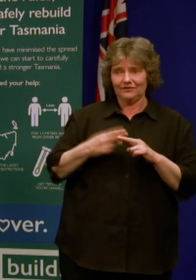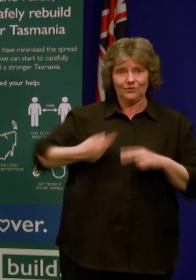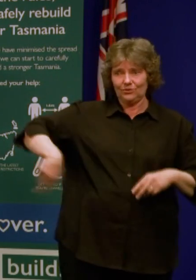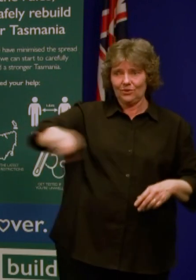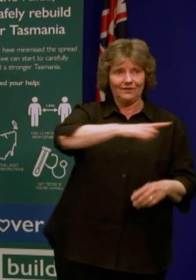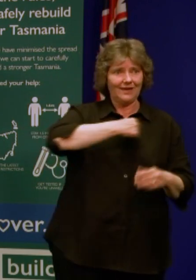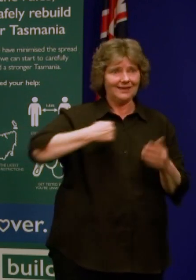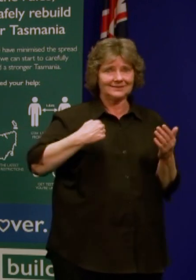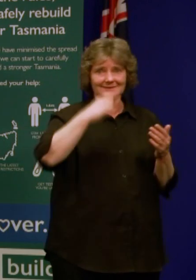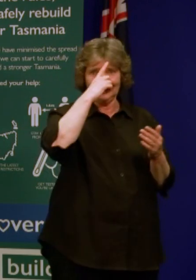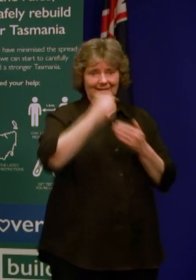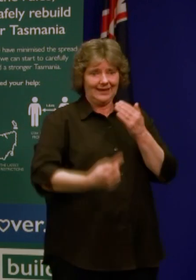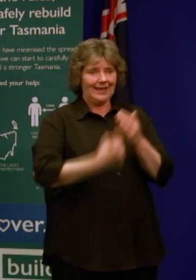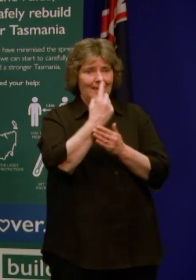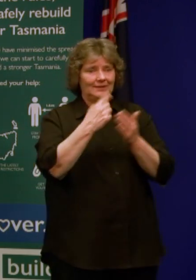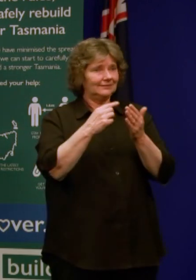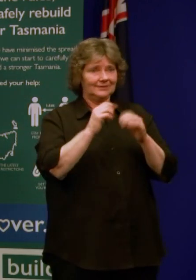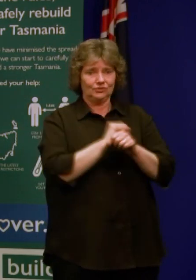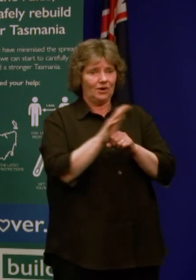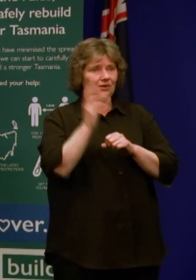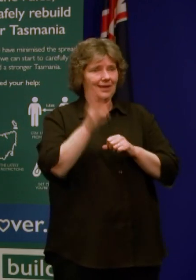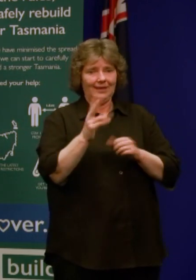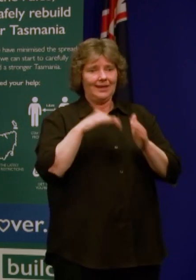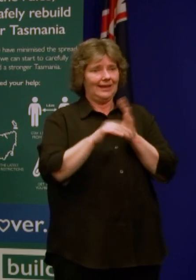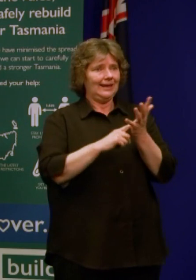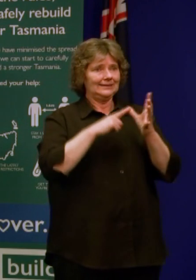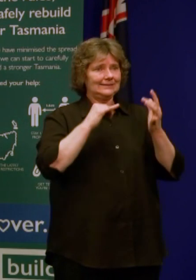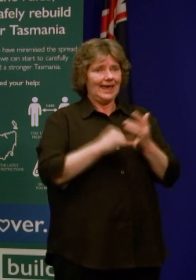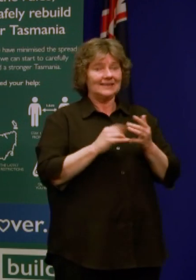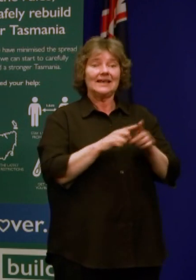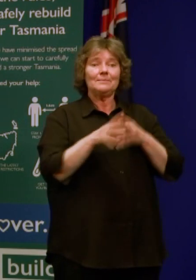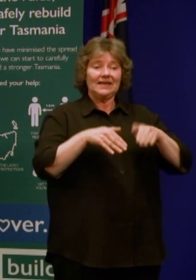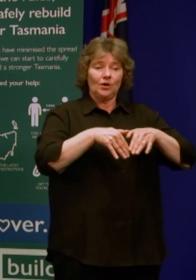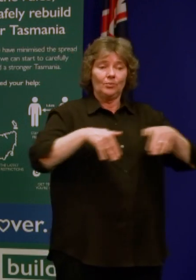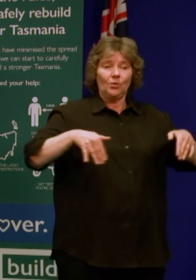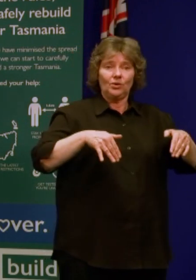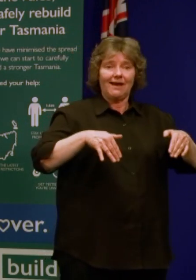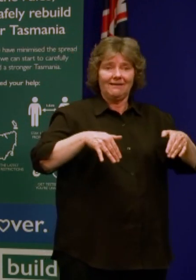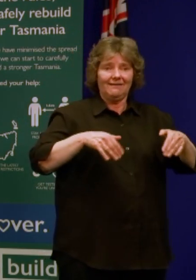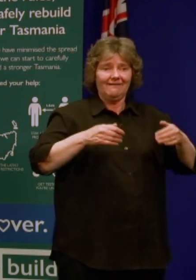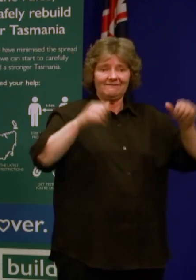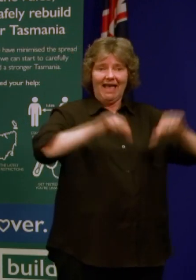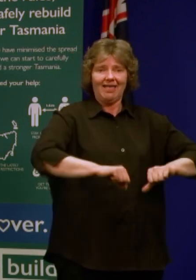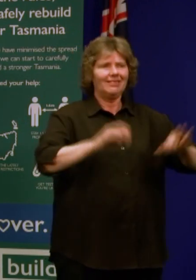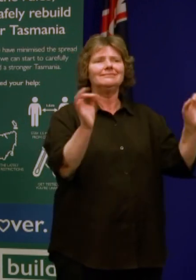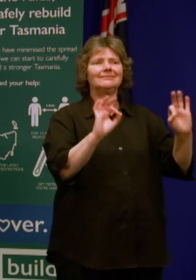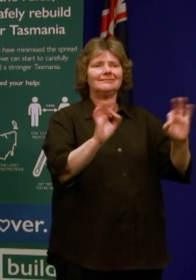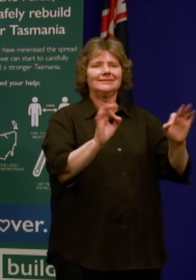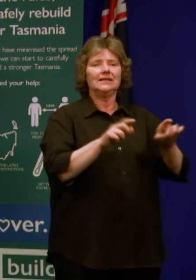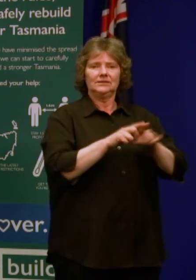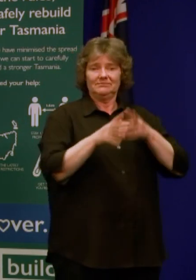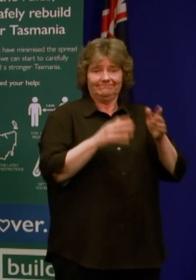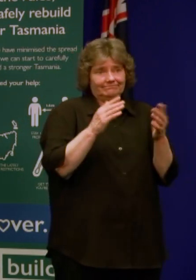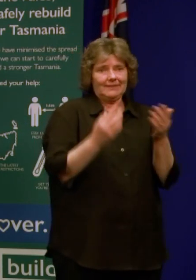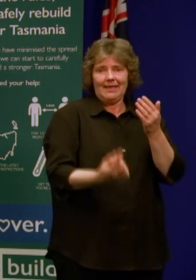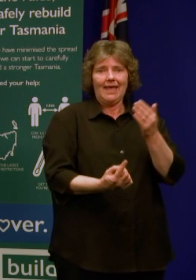has failed or anyone's failed. We just need to be really vigilant and to work with public health to make sure we do contact trace. We do